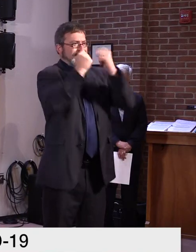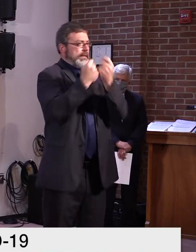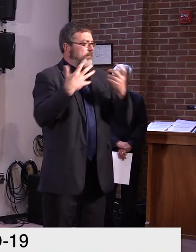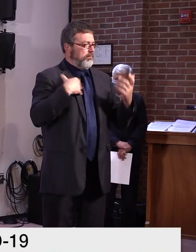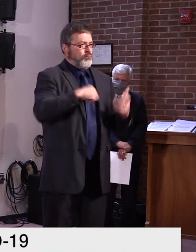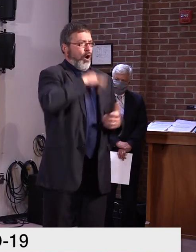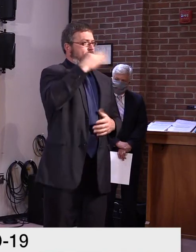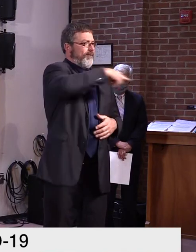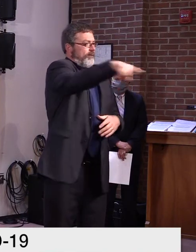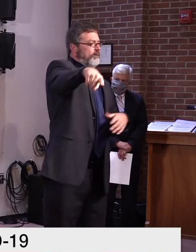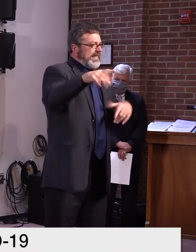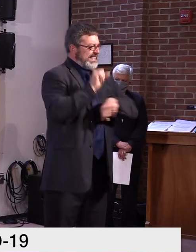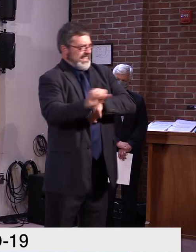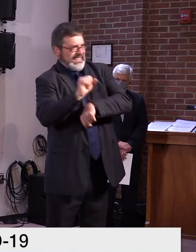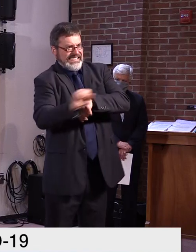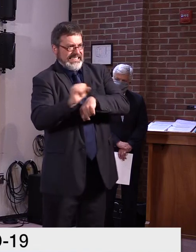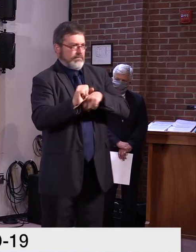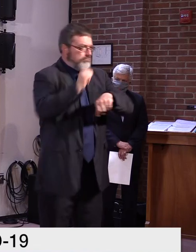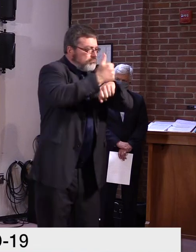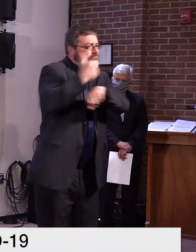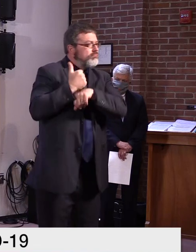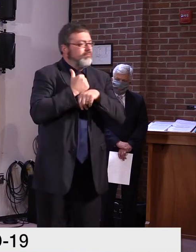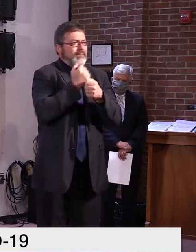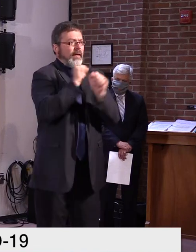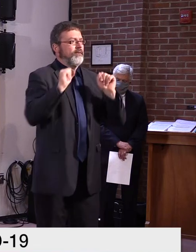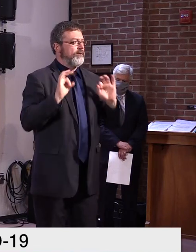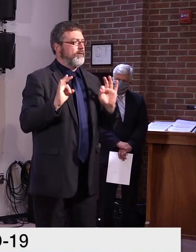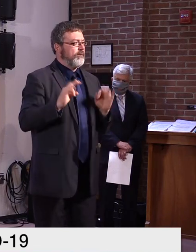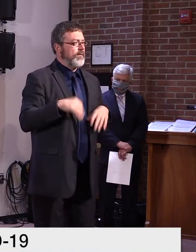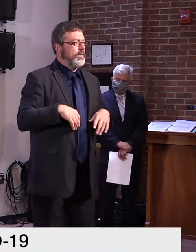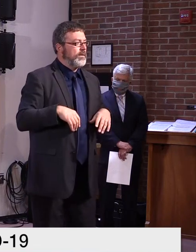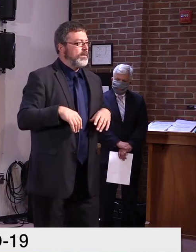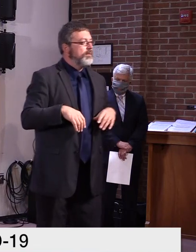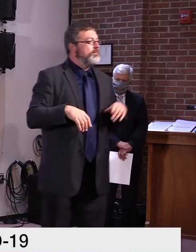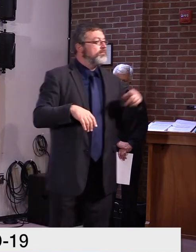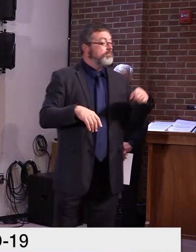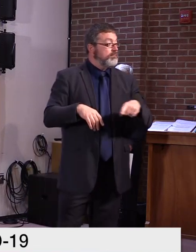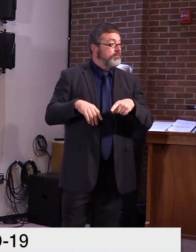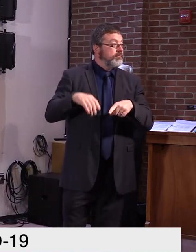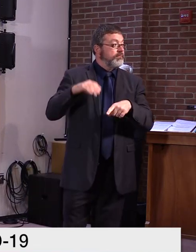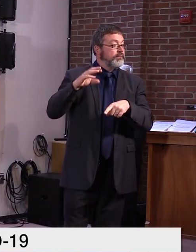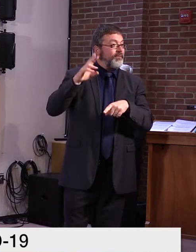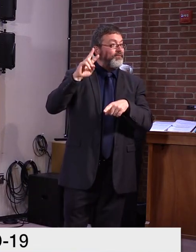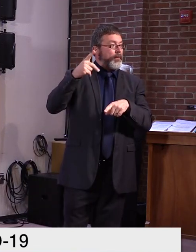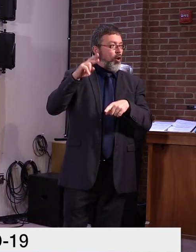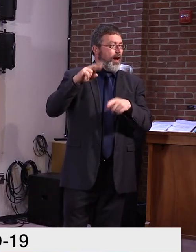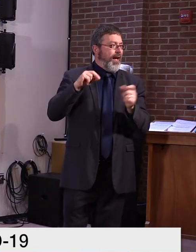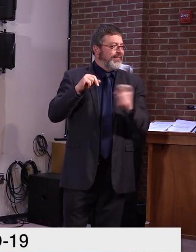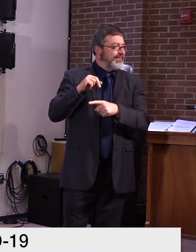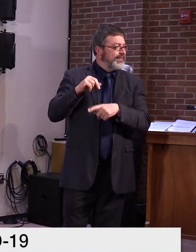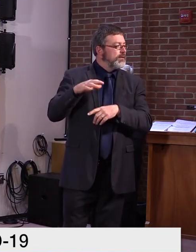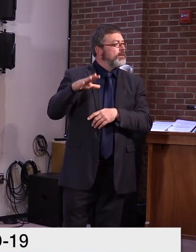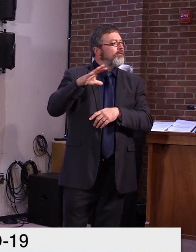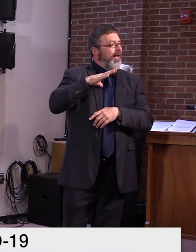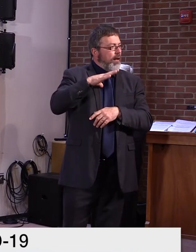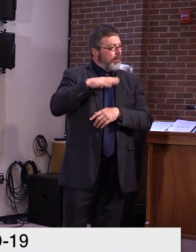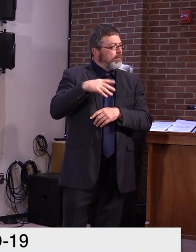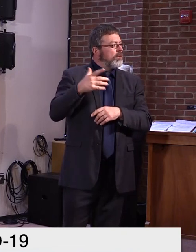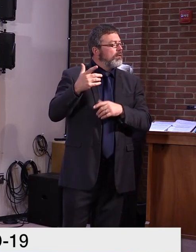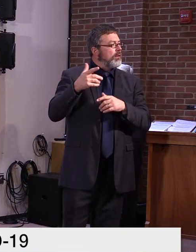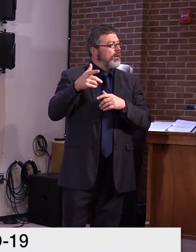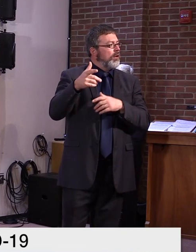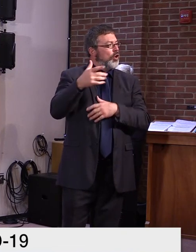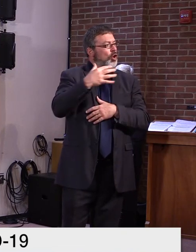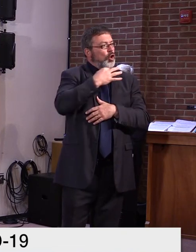Is it your understanding that there are districts that would be moving, uh, to a more robust in-person program right now, but